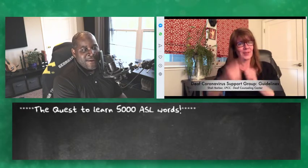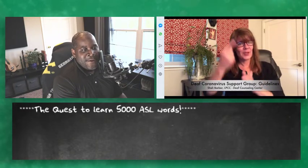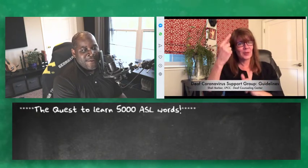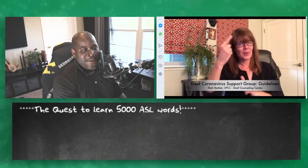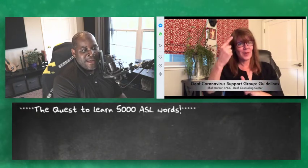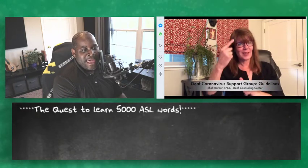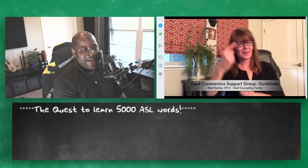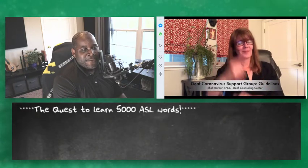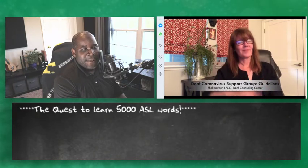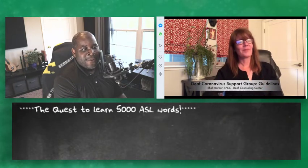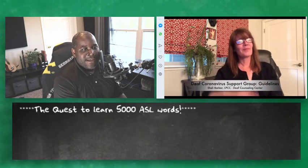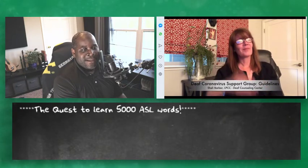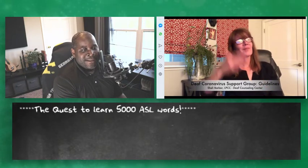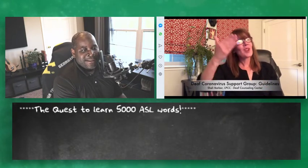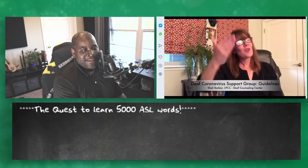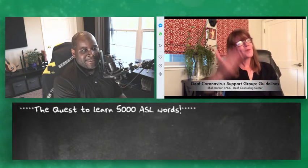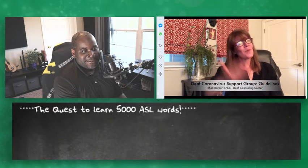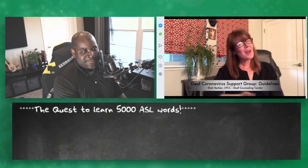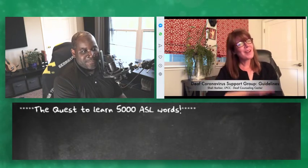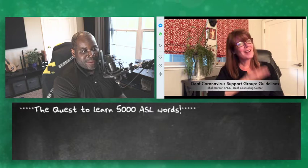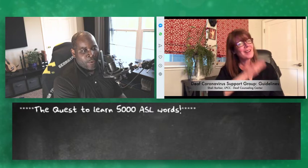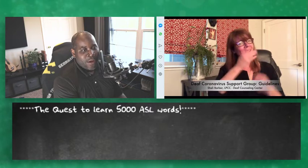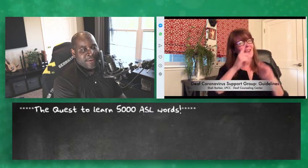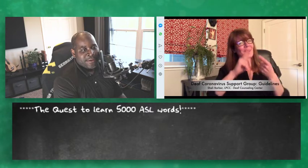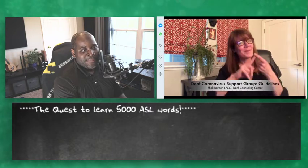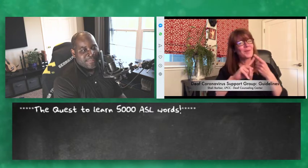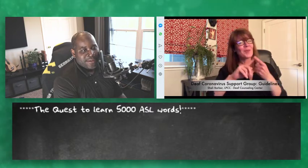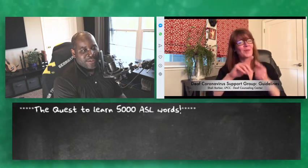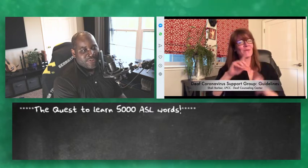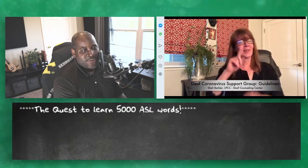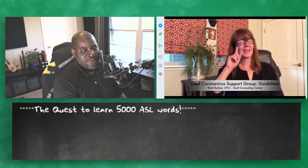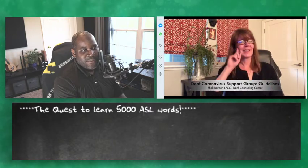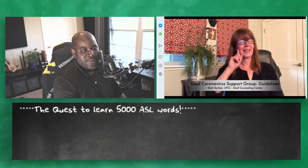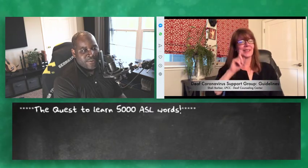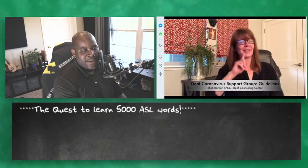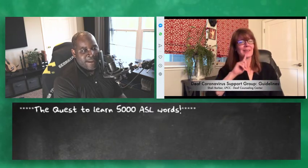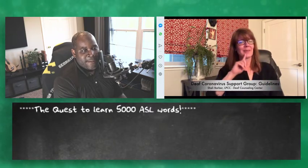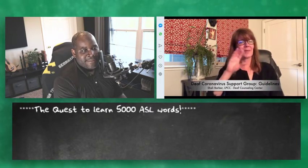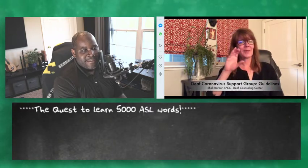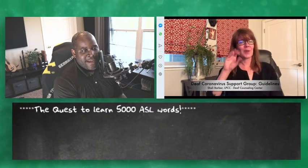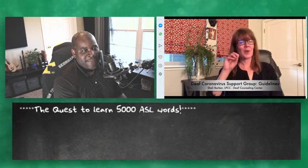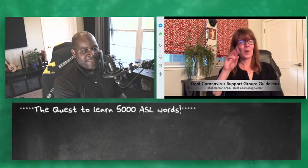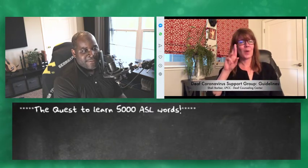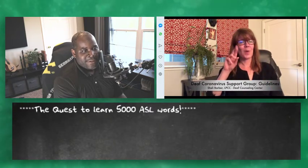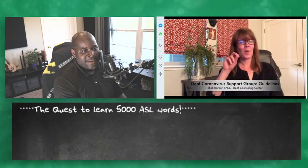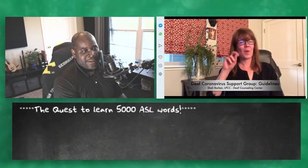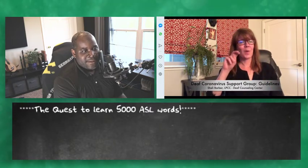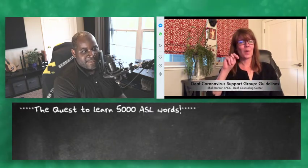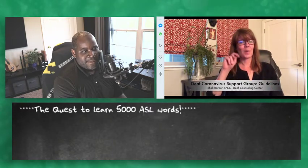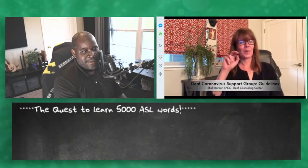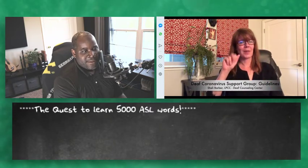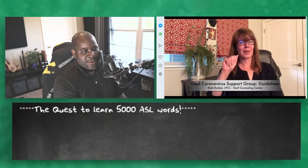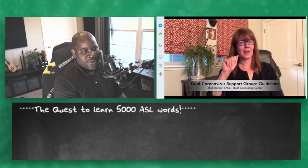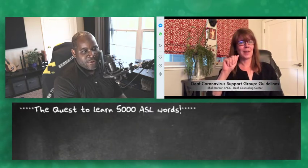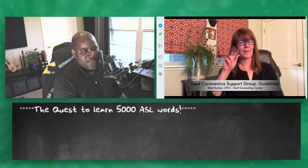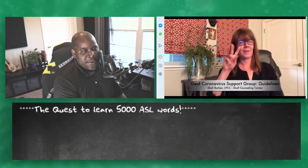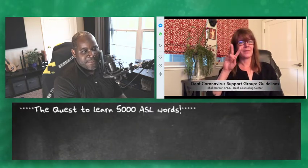everyone welcome to deaf corona